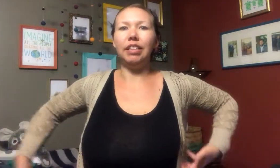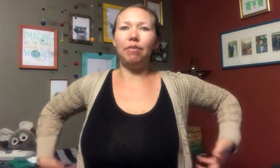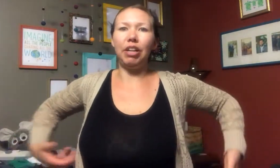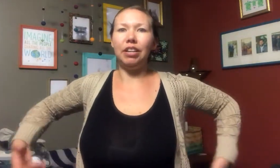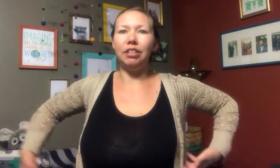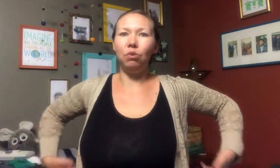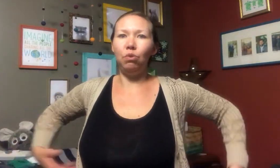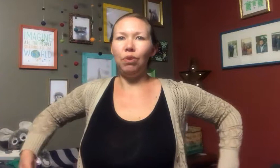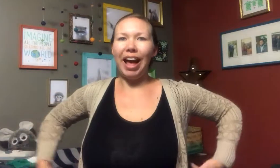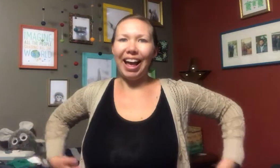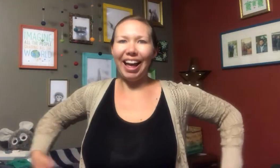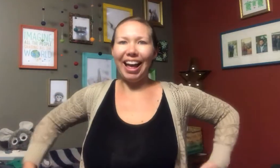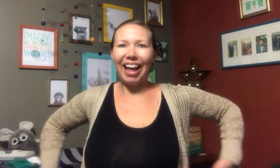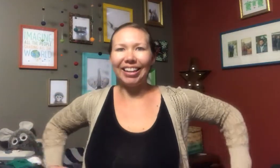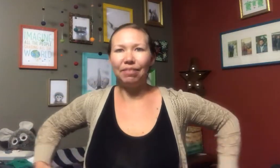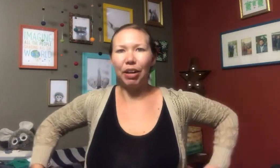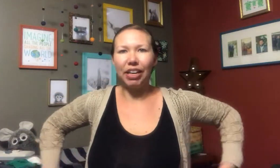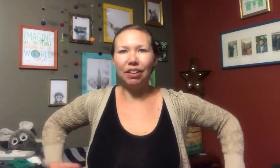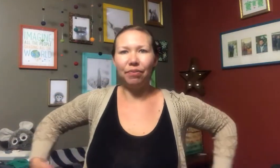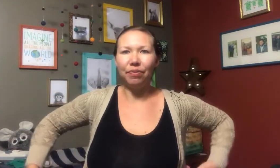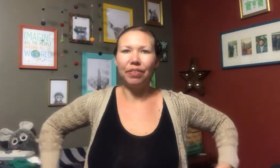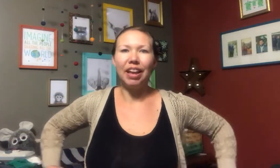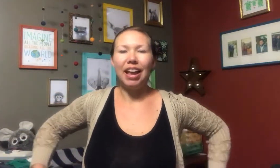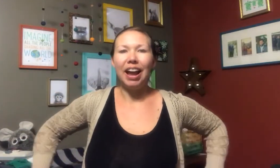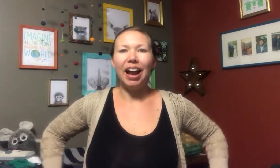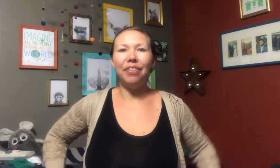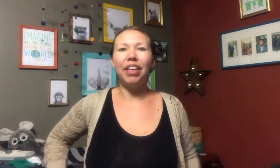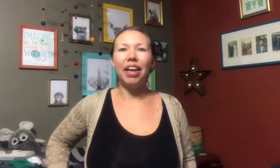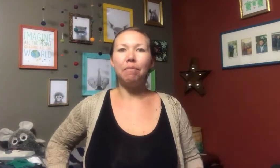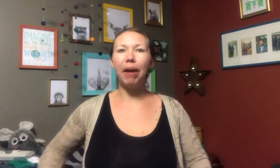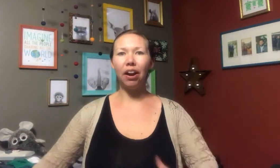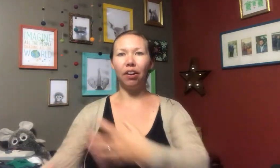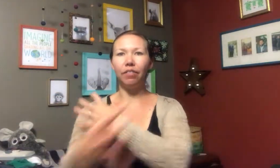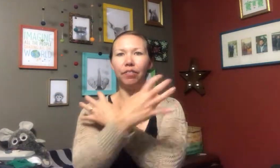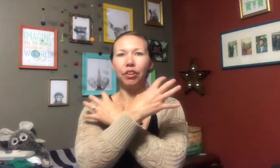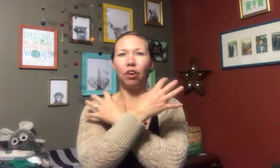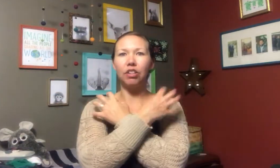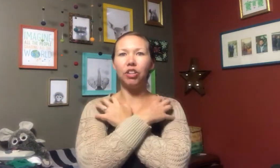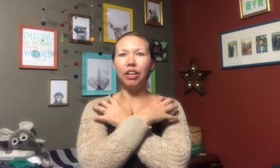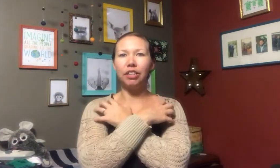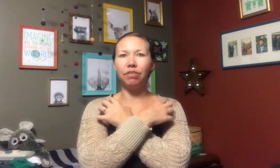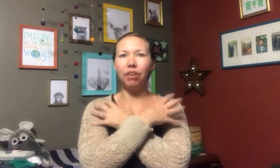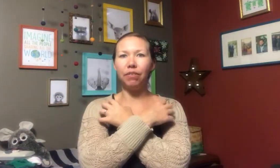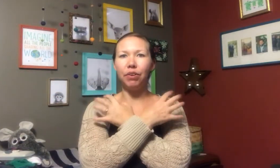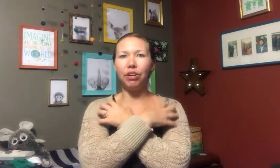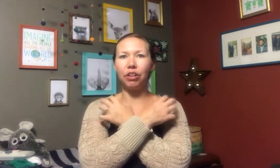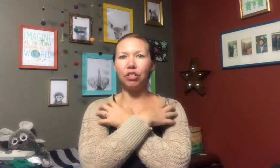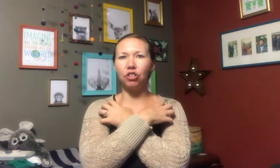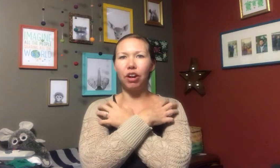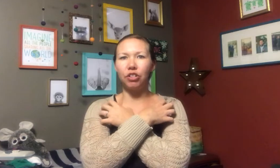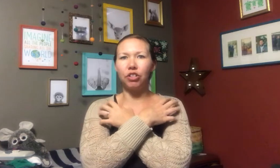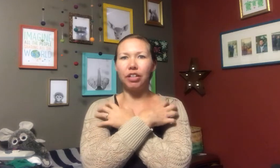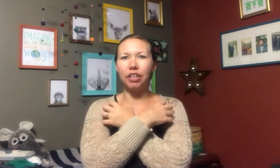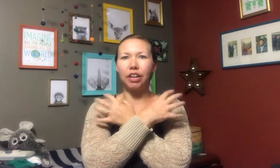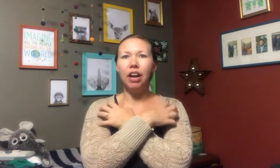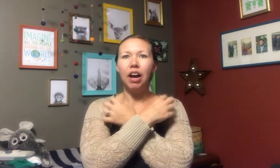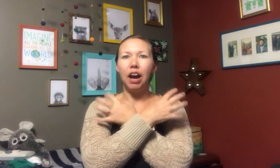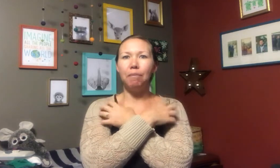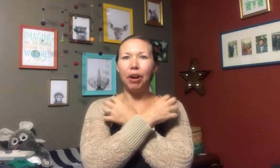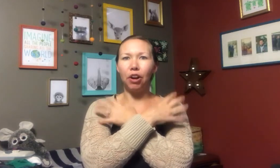like a monkey does. Ooh, ah, ah, ah, ah, monkey. And then bear. Cross your hands in front of you and you're going to scratch your sides like a bear